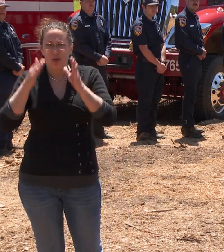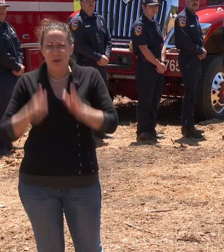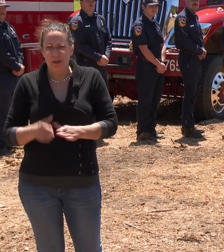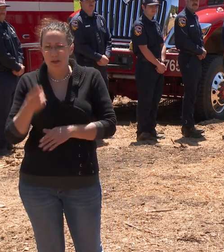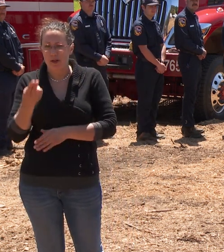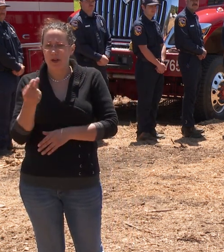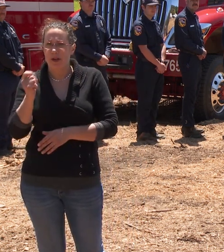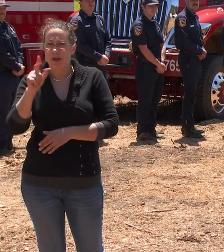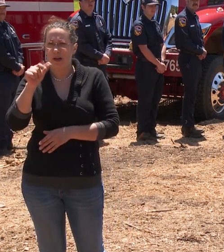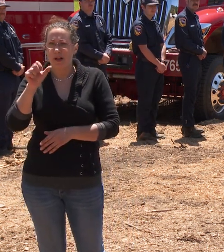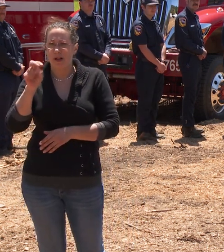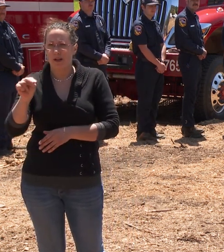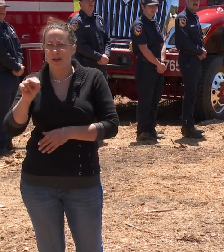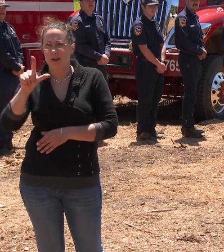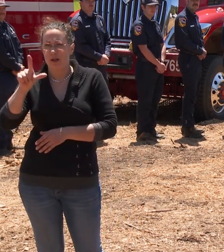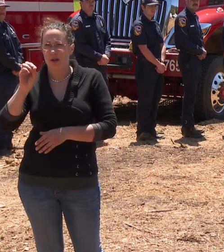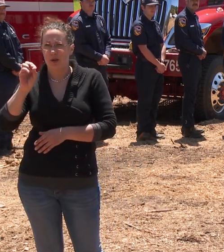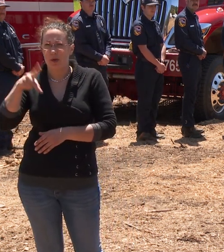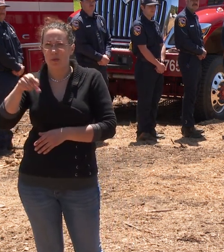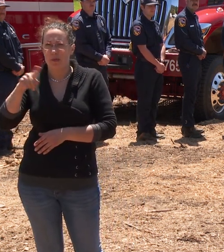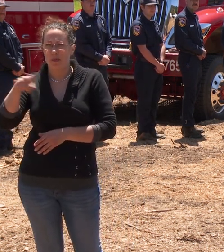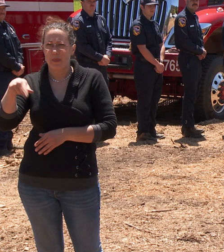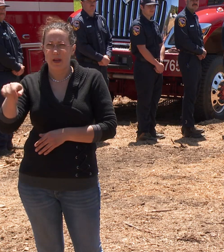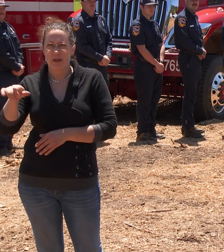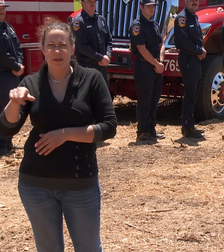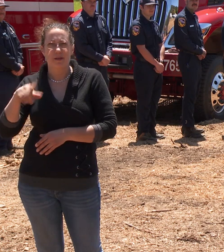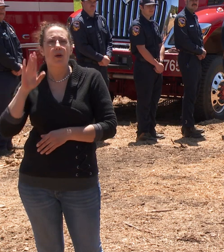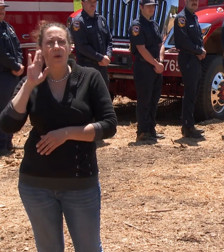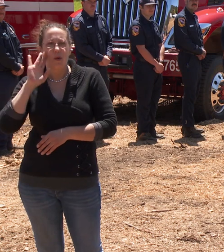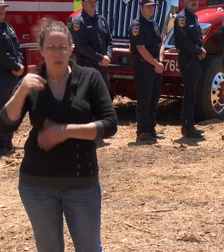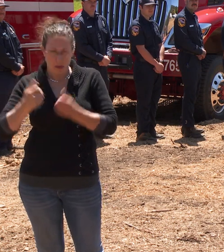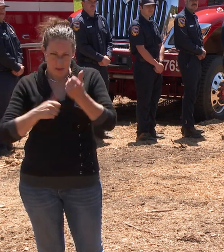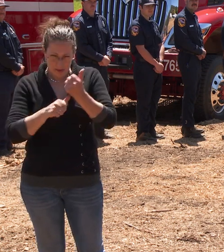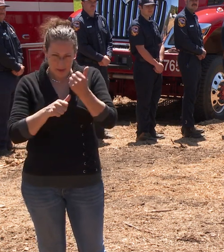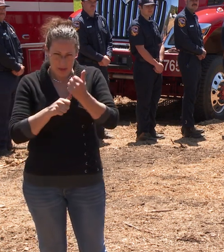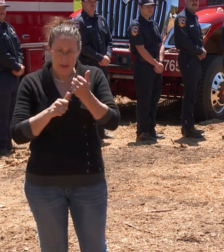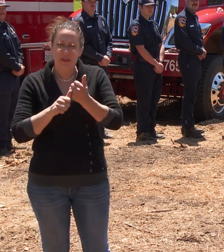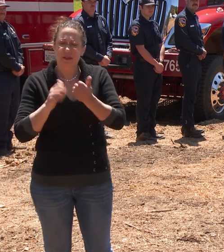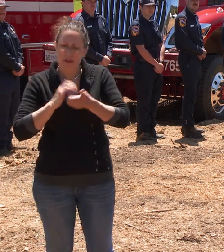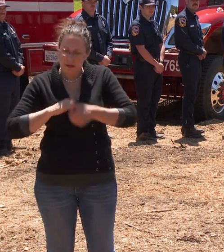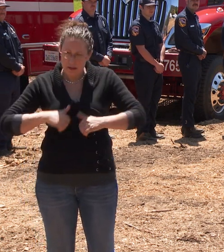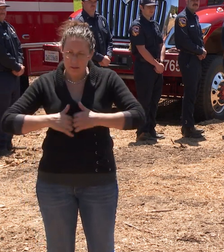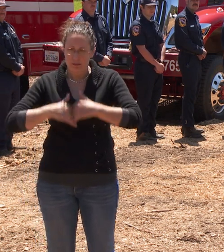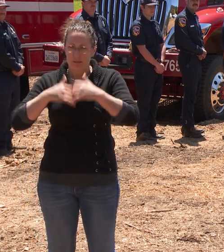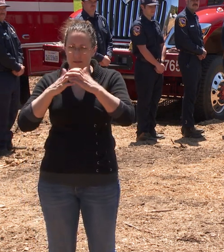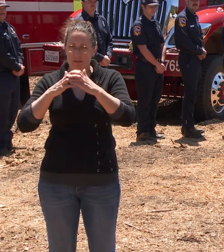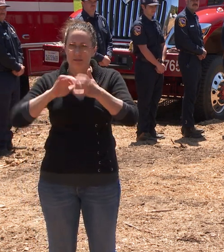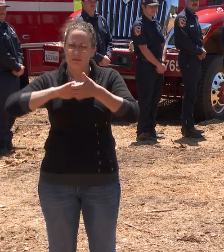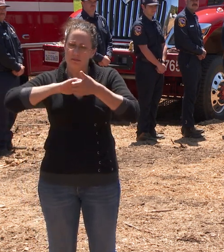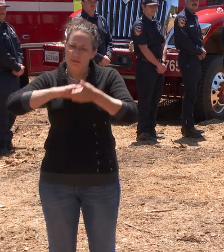Lopez, to assist in navigating and building relationships with our tribal nations.